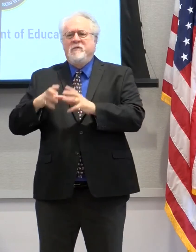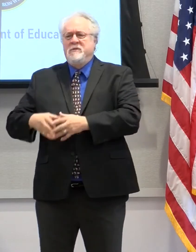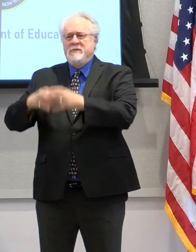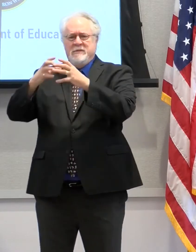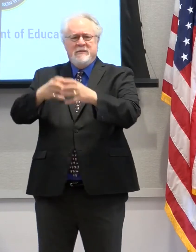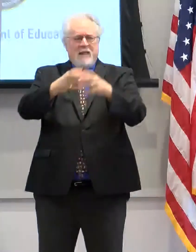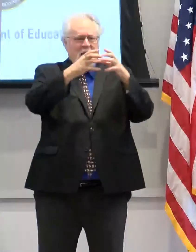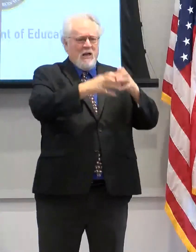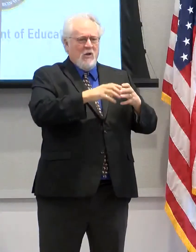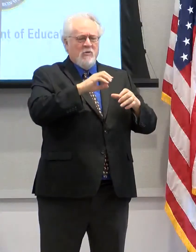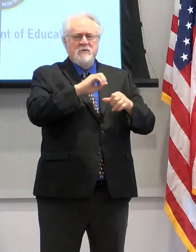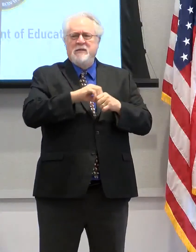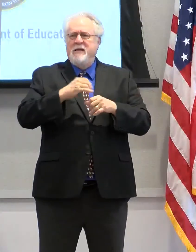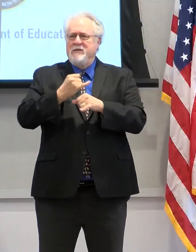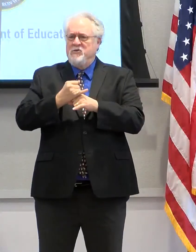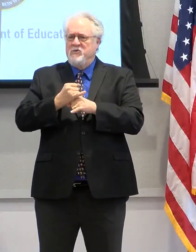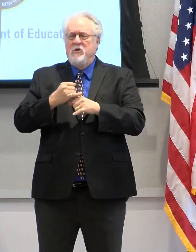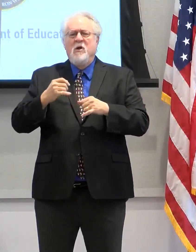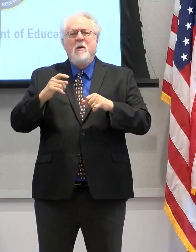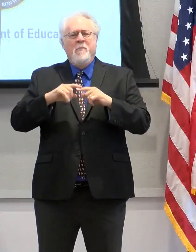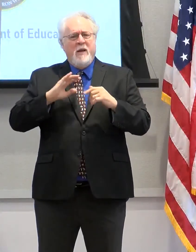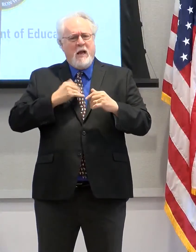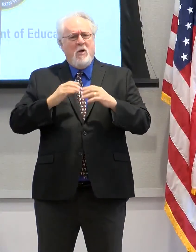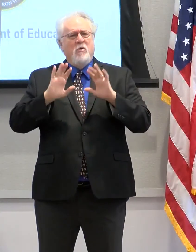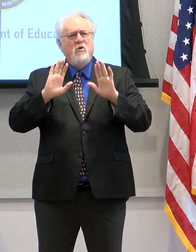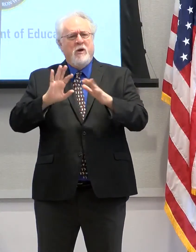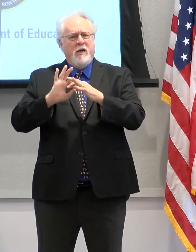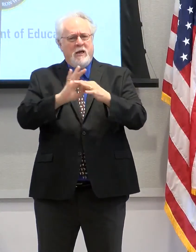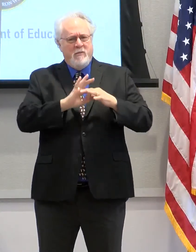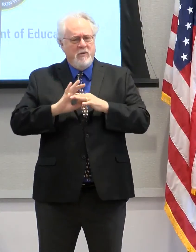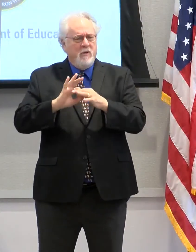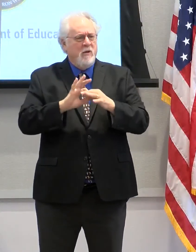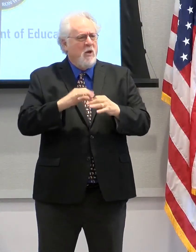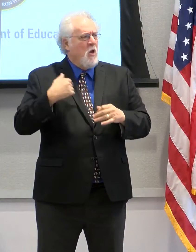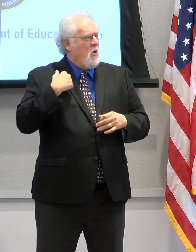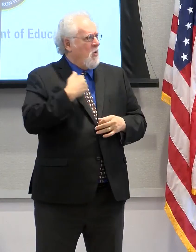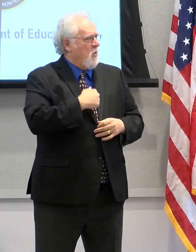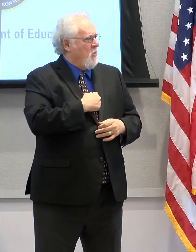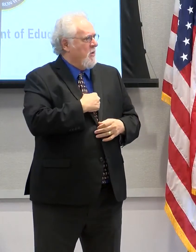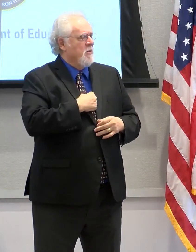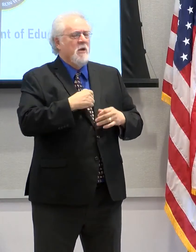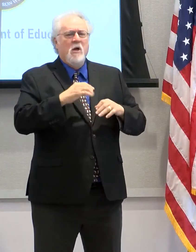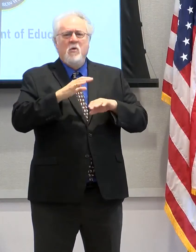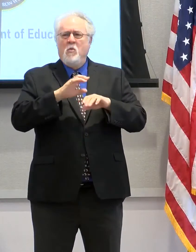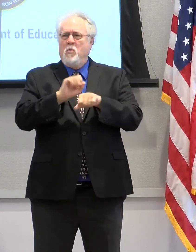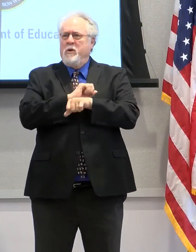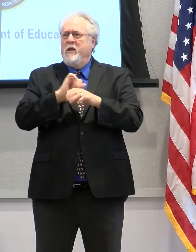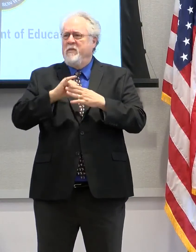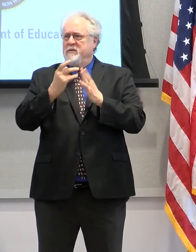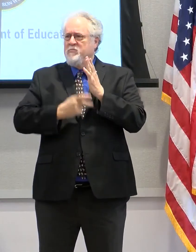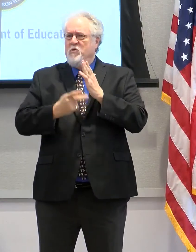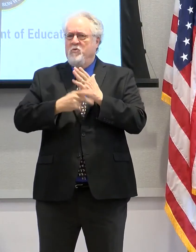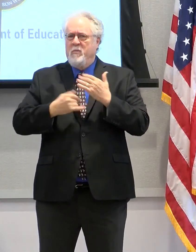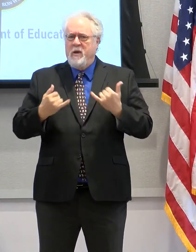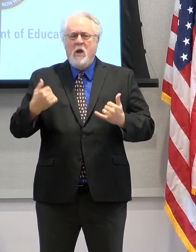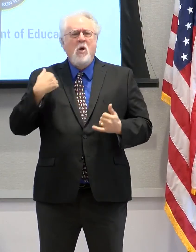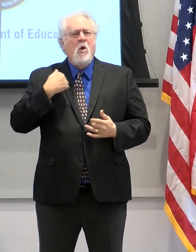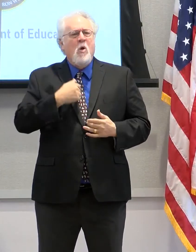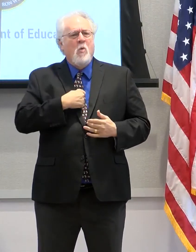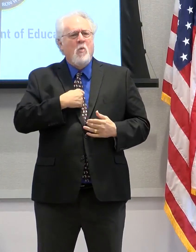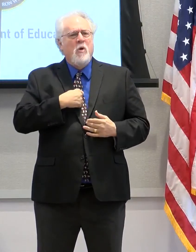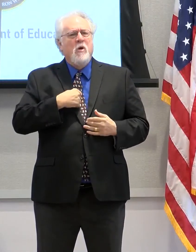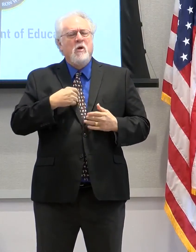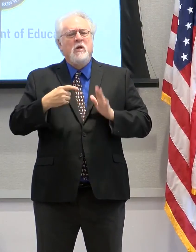the great partnership and collaboration that all of us have. I call on Ray. He's there. We're working on an issue right now. Same with Tom. And so we're